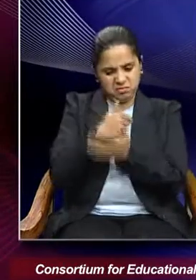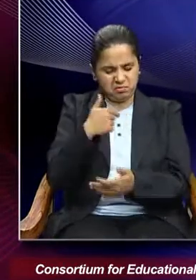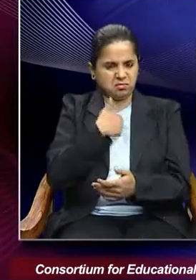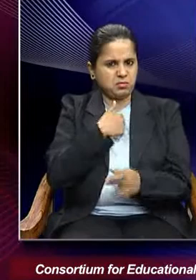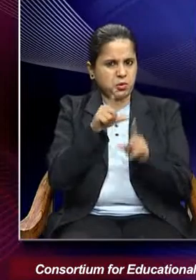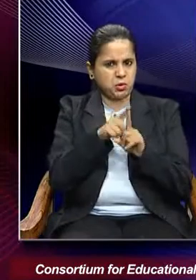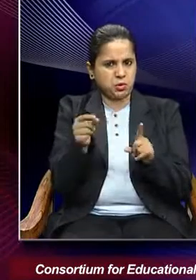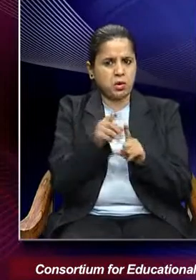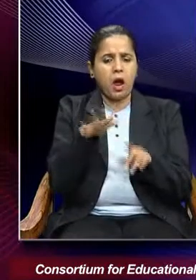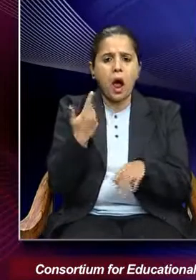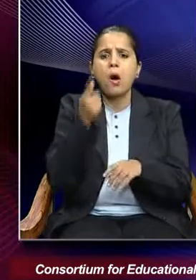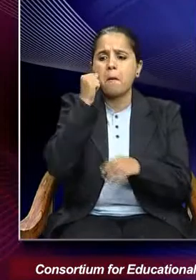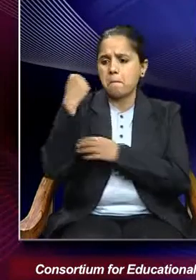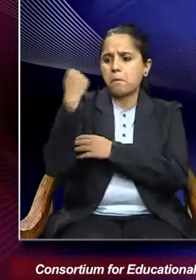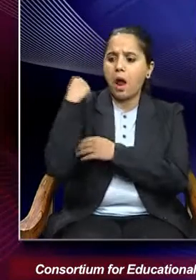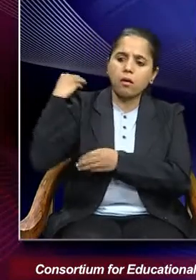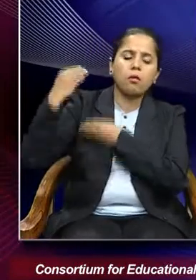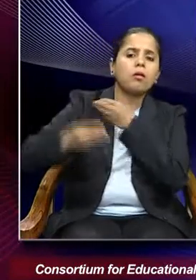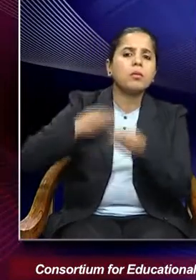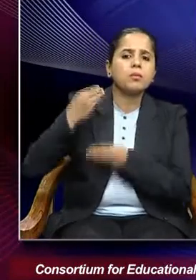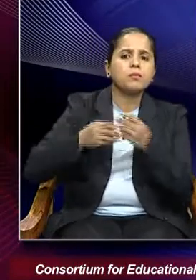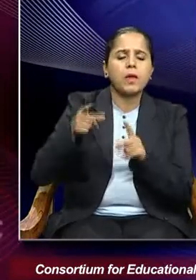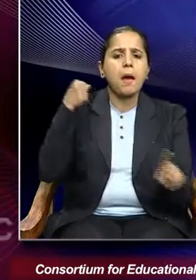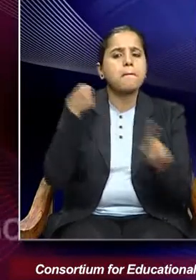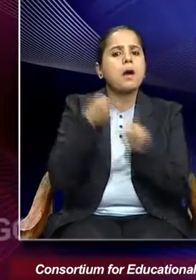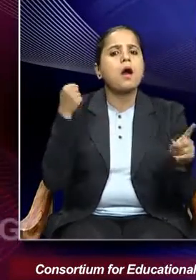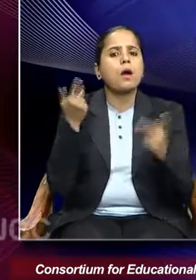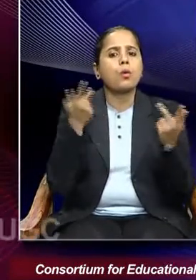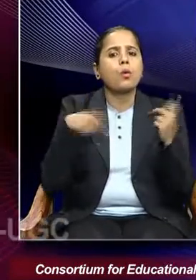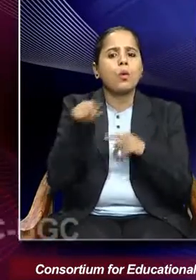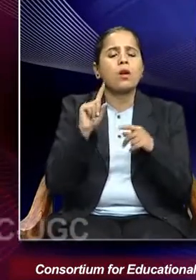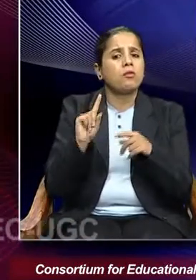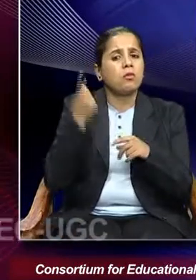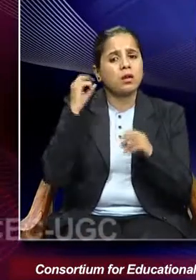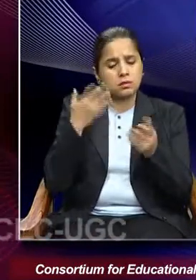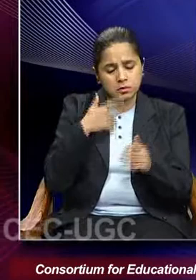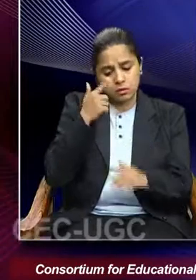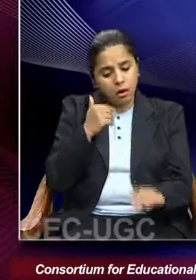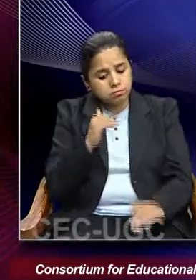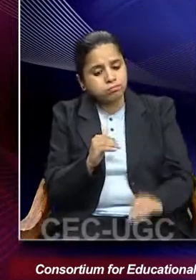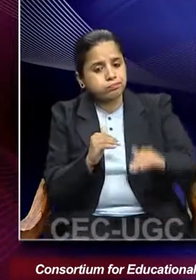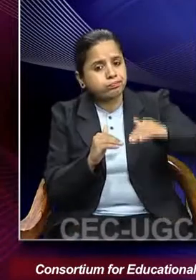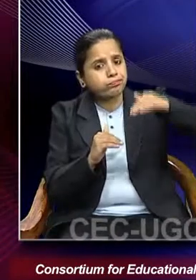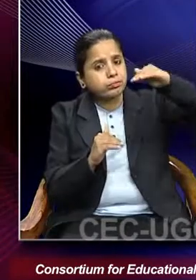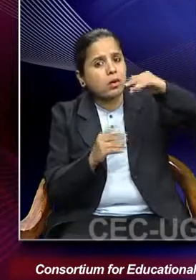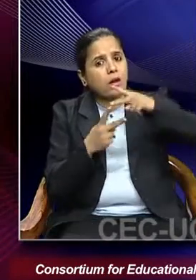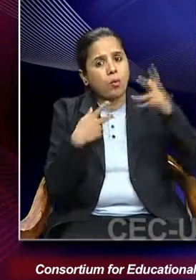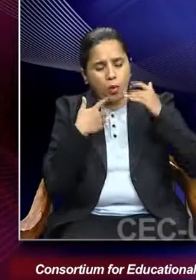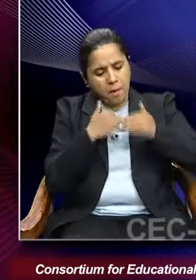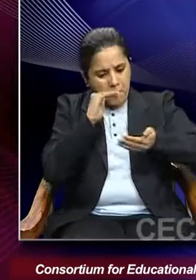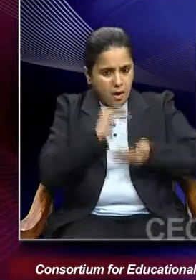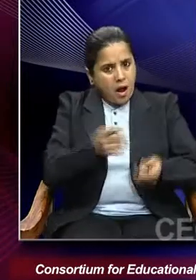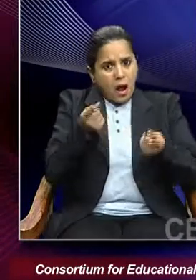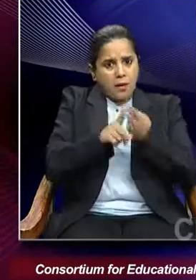patriarchy had its impact right from childhood and also the